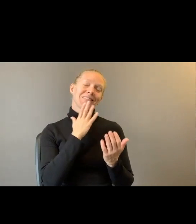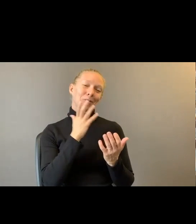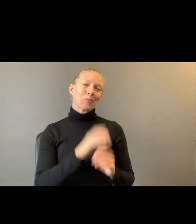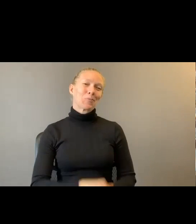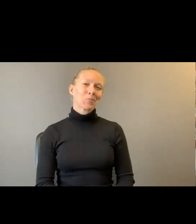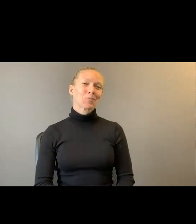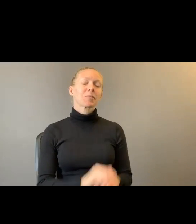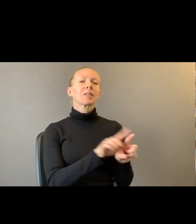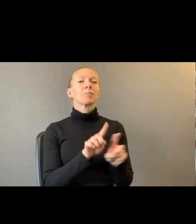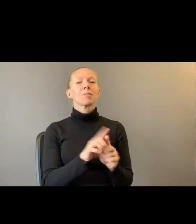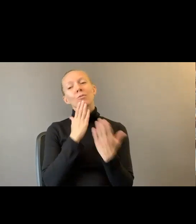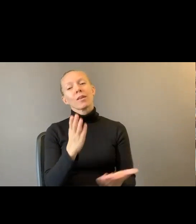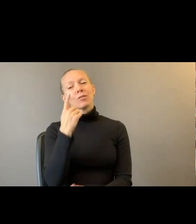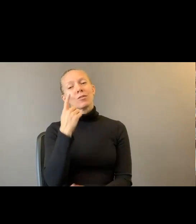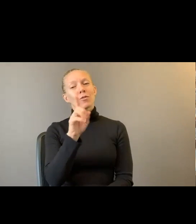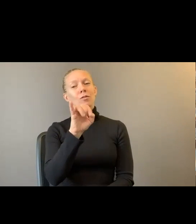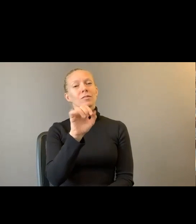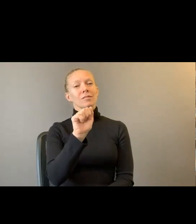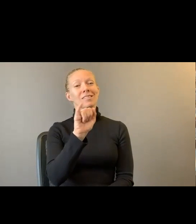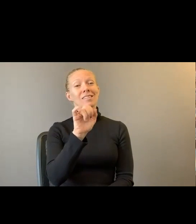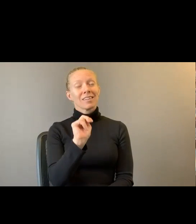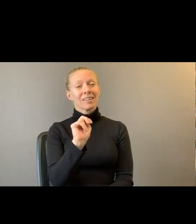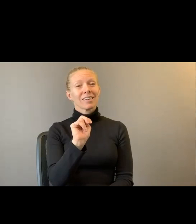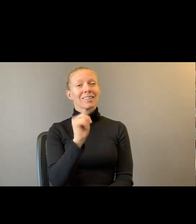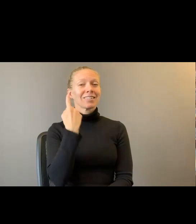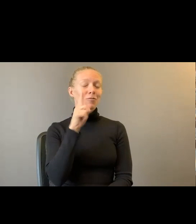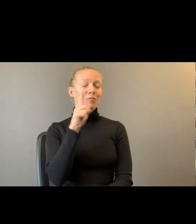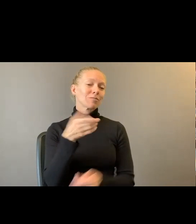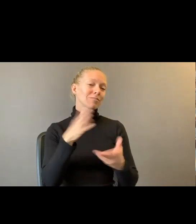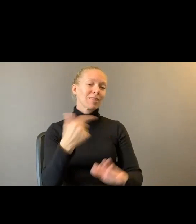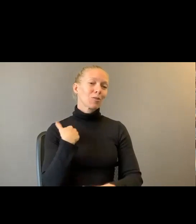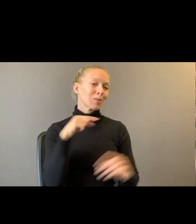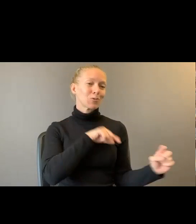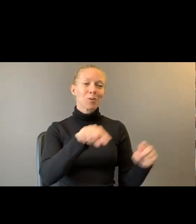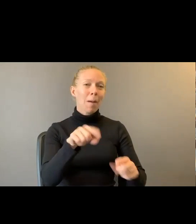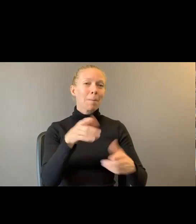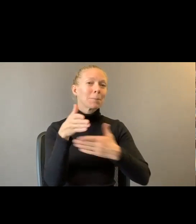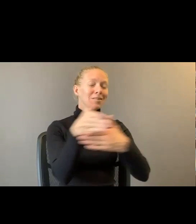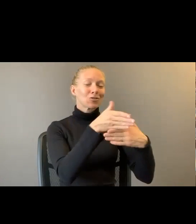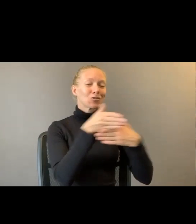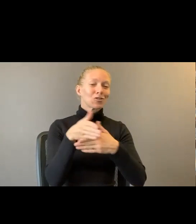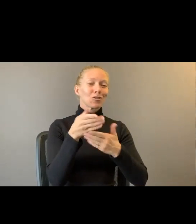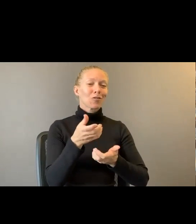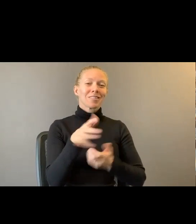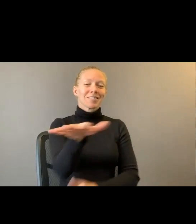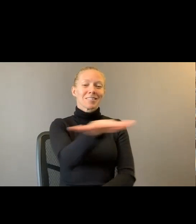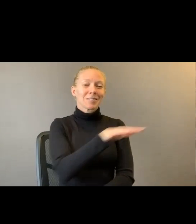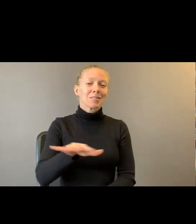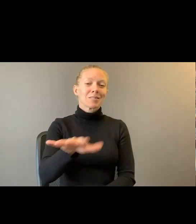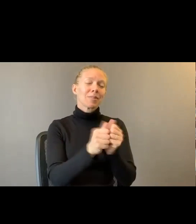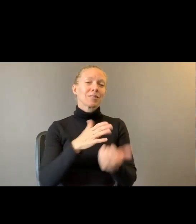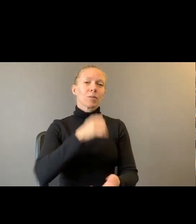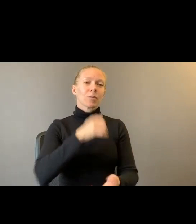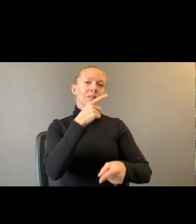And also grateful to you. Ian. For having me come. Um. And share this beautiful magical space. With my sister poets. Samia. And Rachel